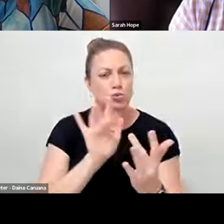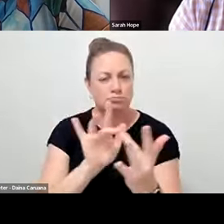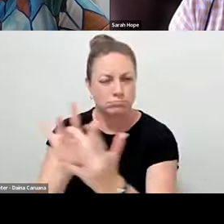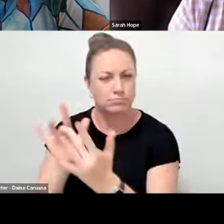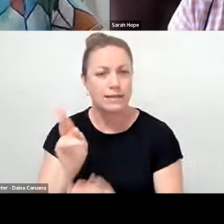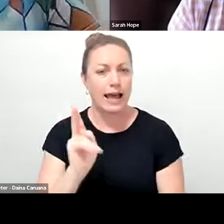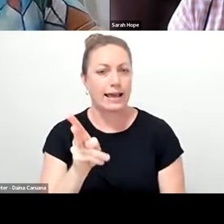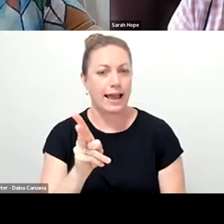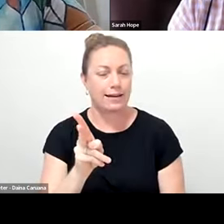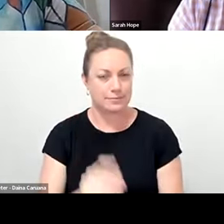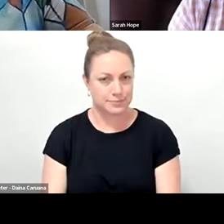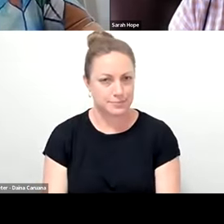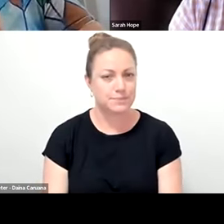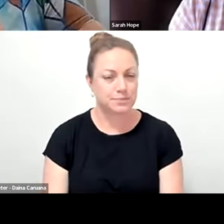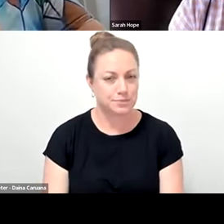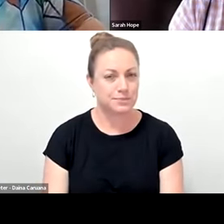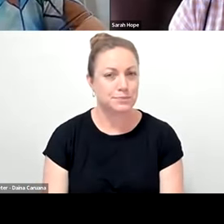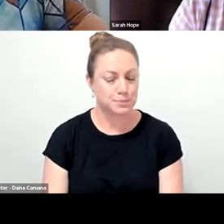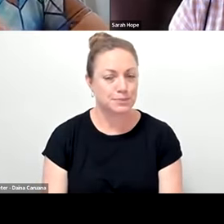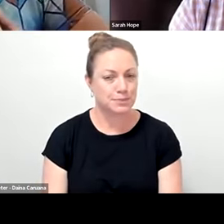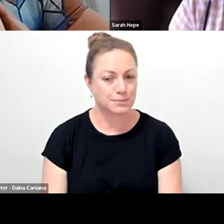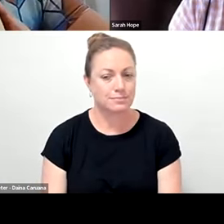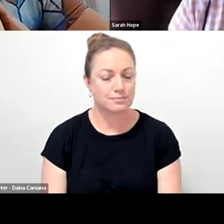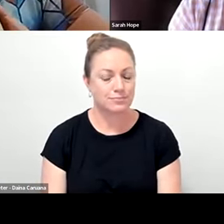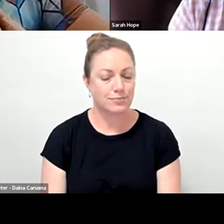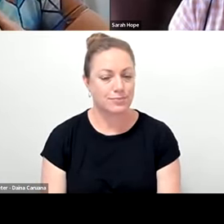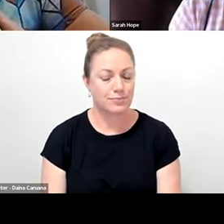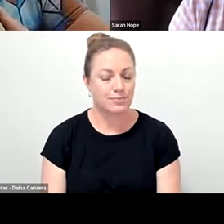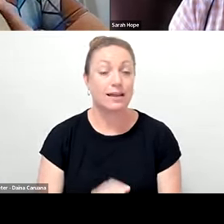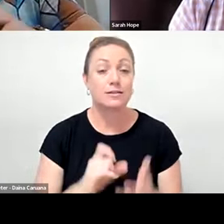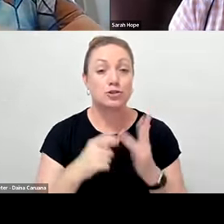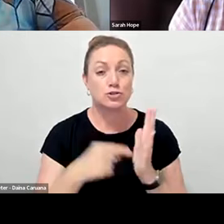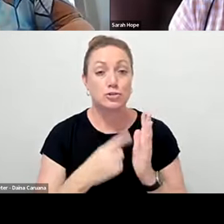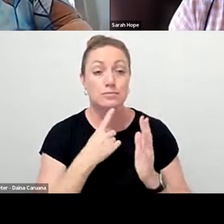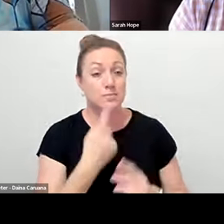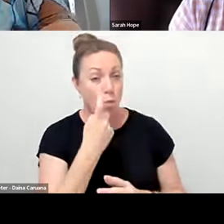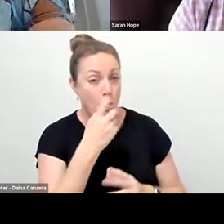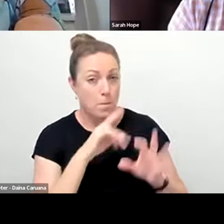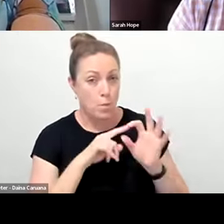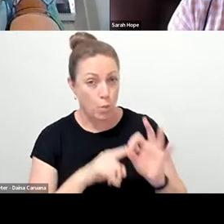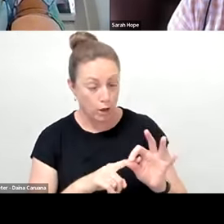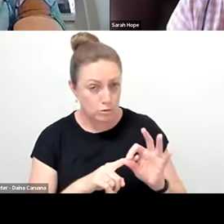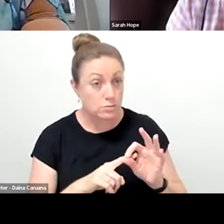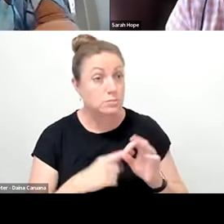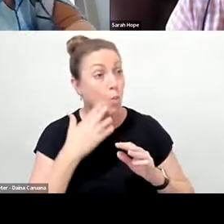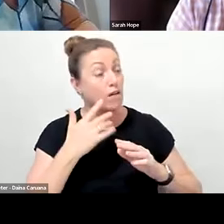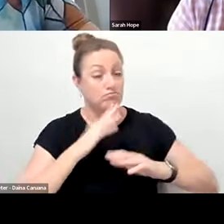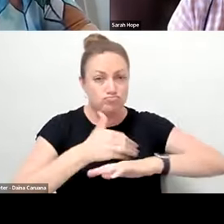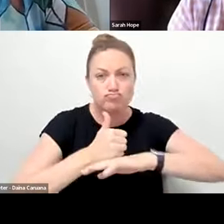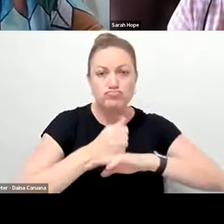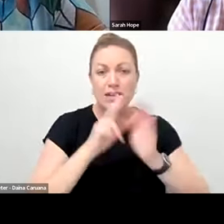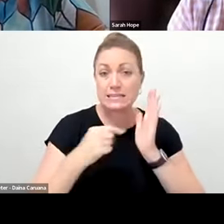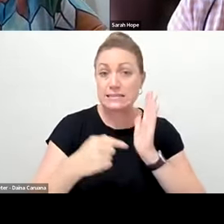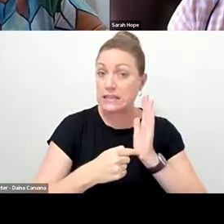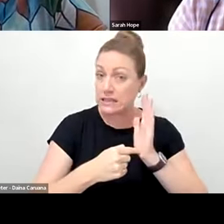Um, I've got one last question, which is, once you've got this up and running through NT, do you have